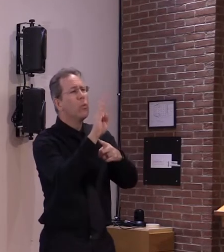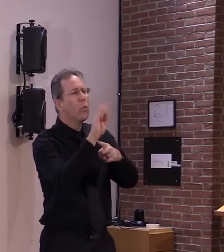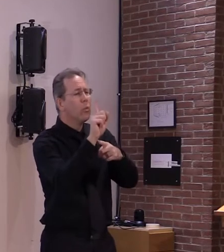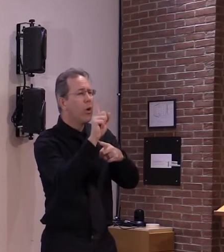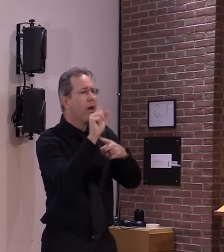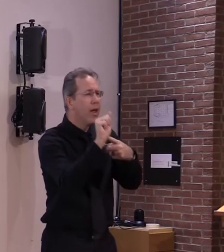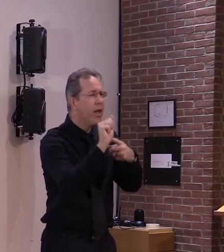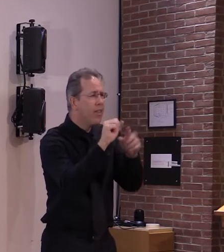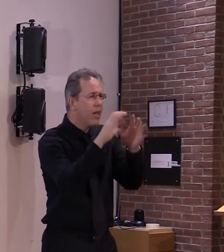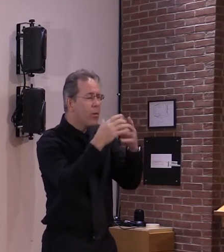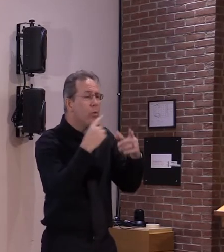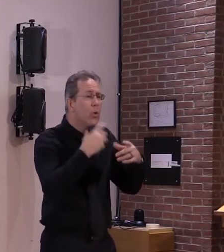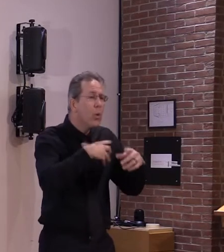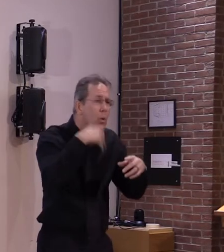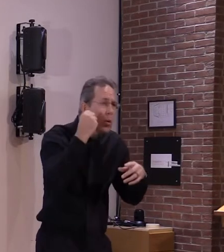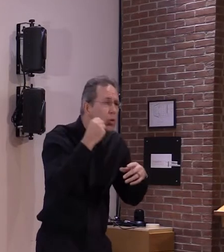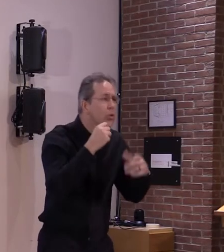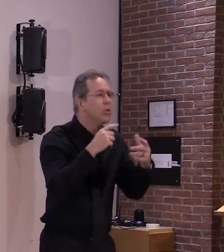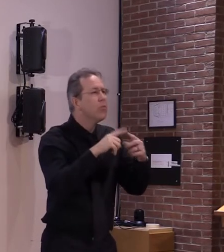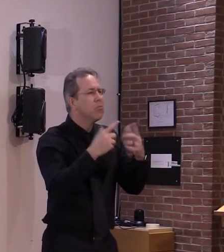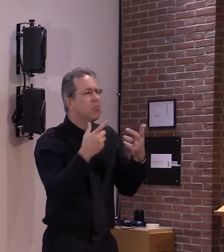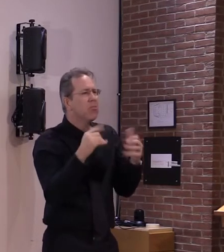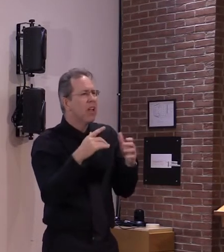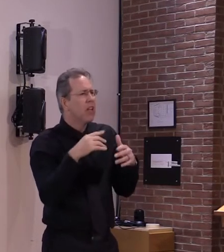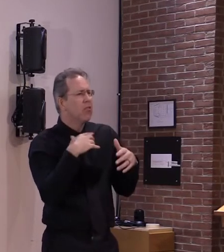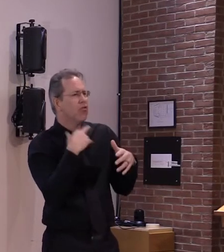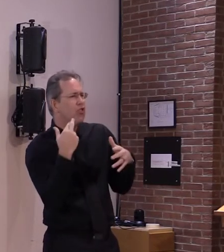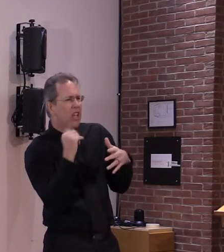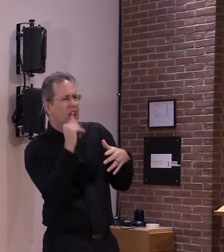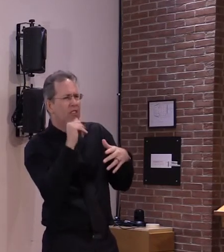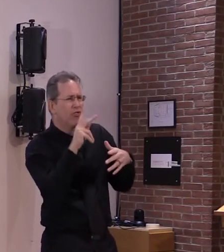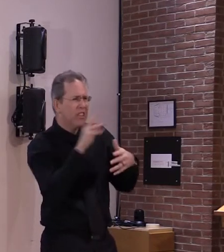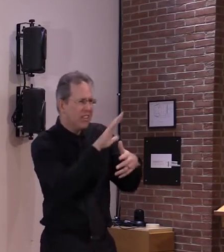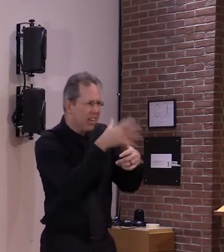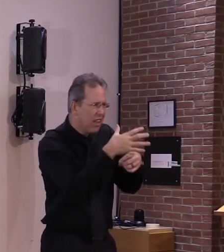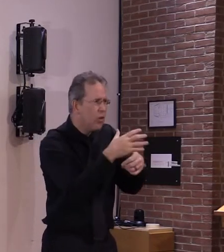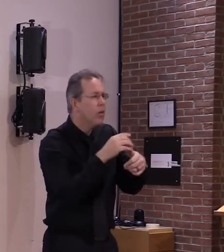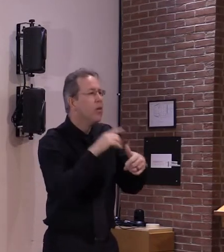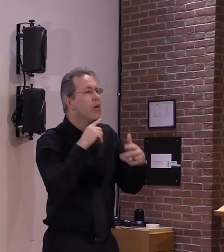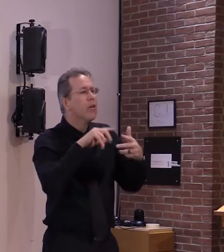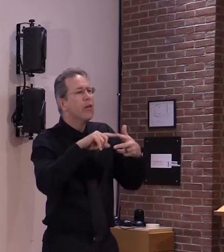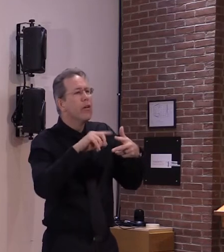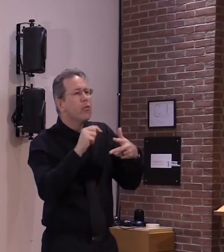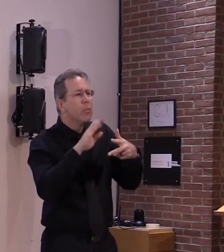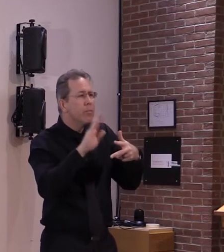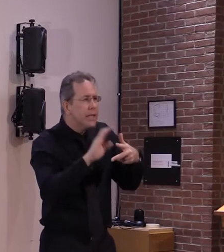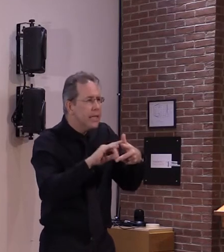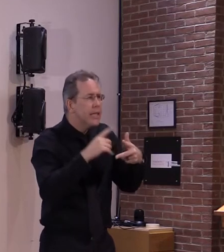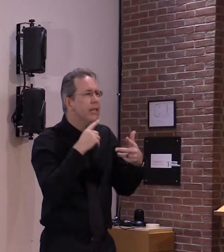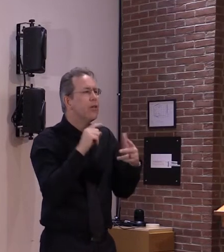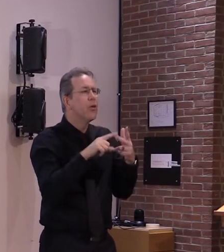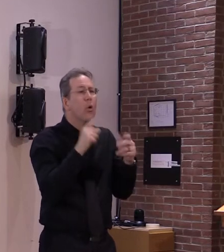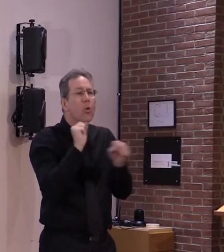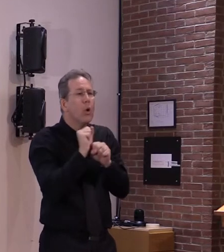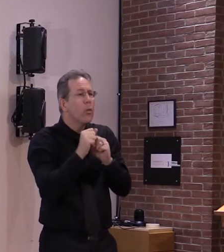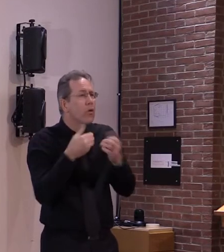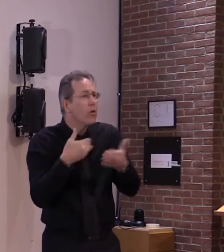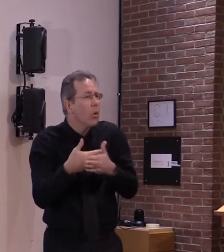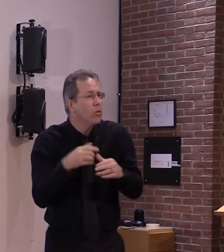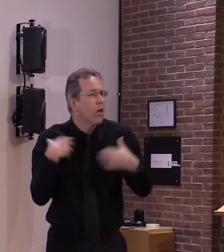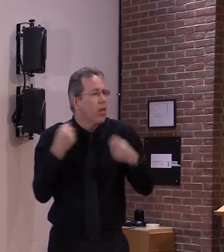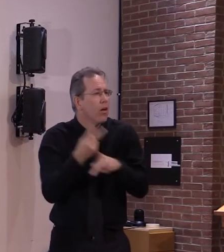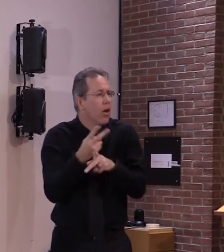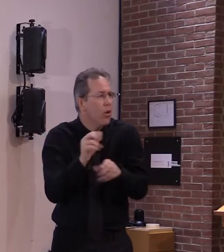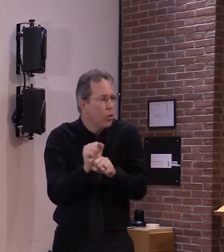those many of those know who they are right now and we're going to be working extensively to deliver